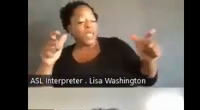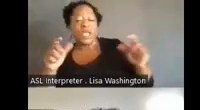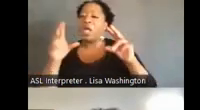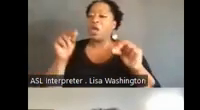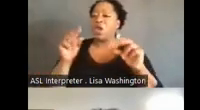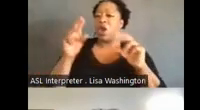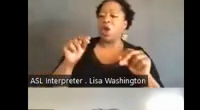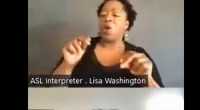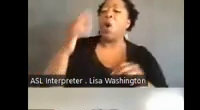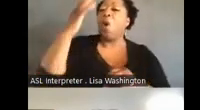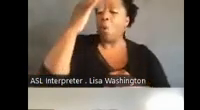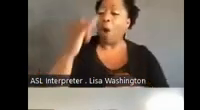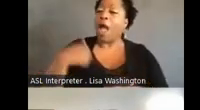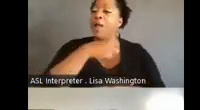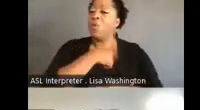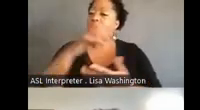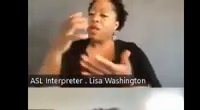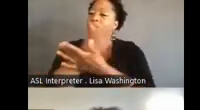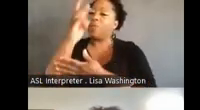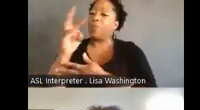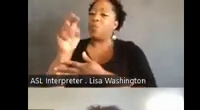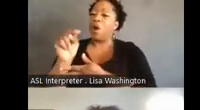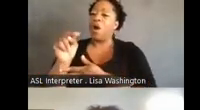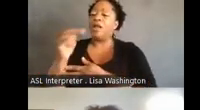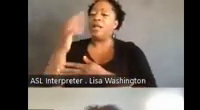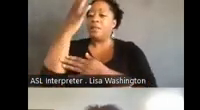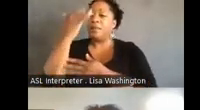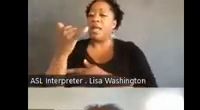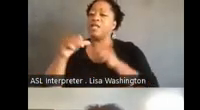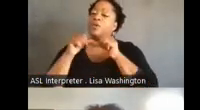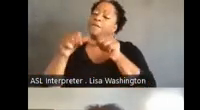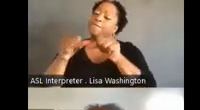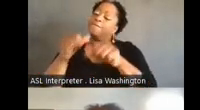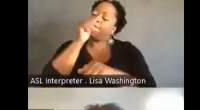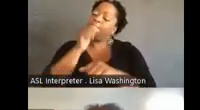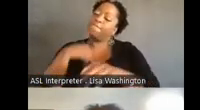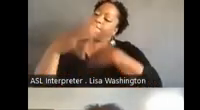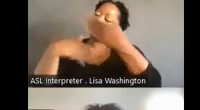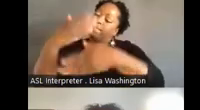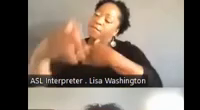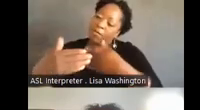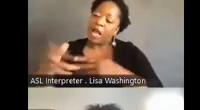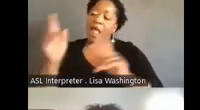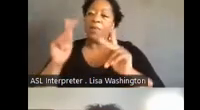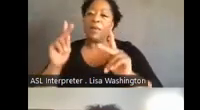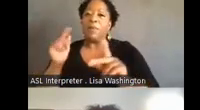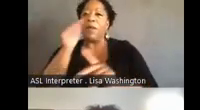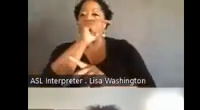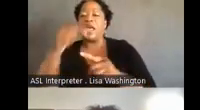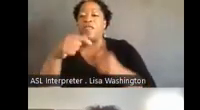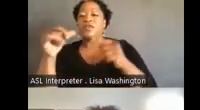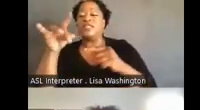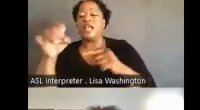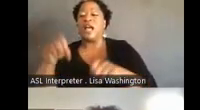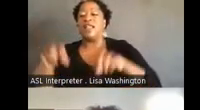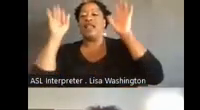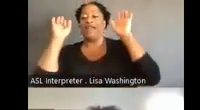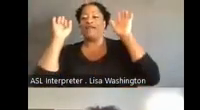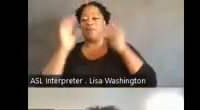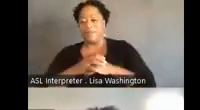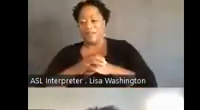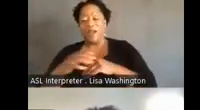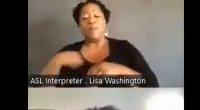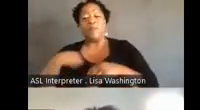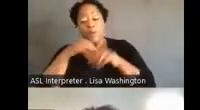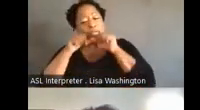outlasted our opposition. And I can talk more about that in Q&A if people are interested in that. But winning